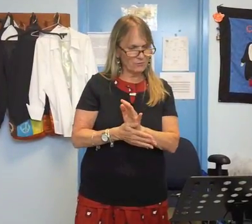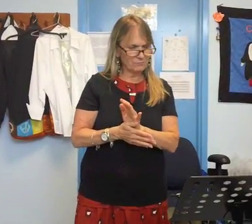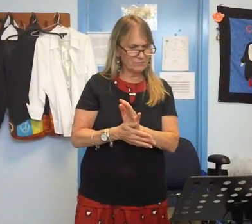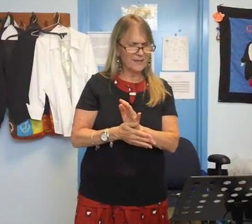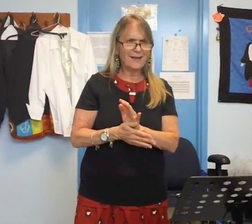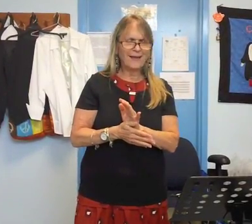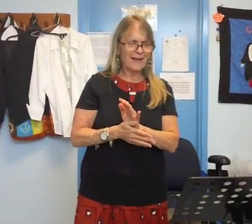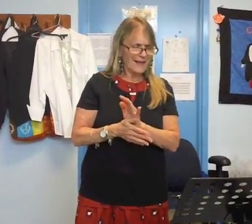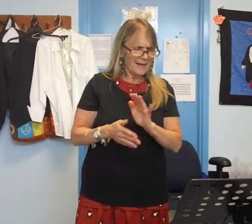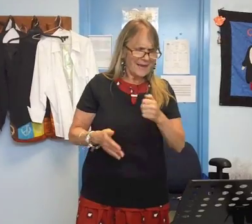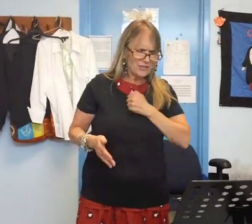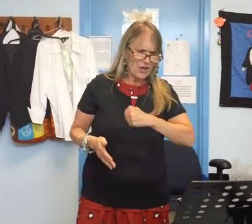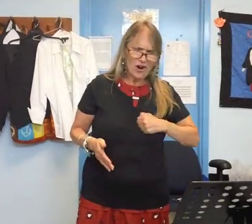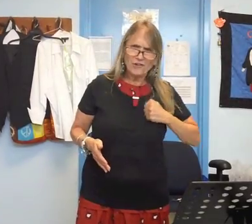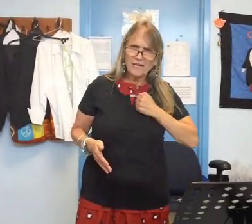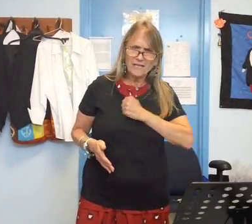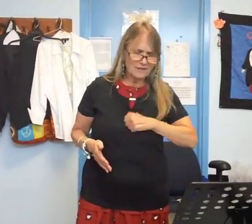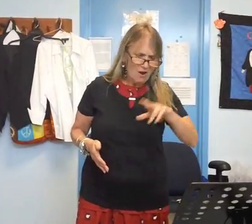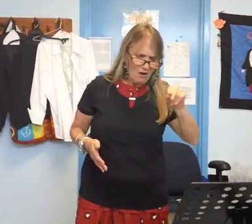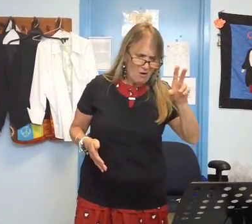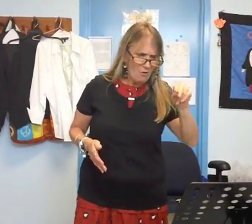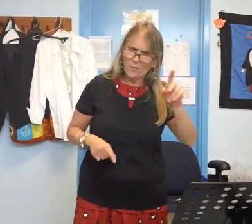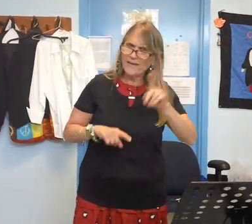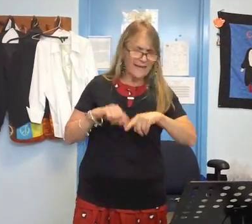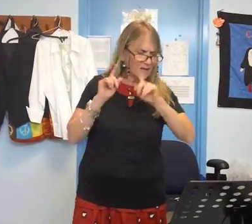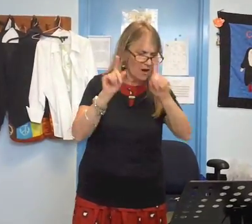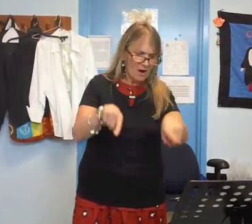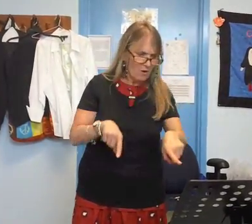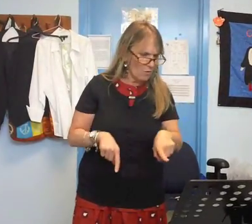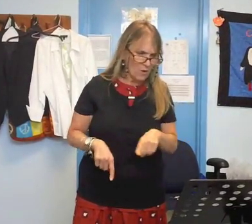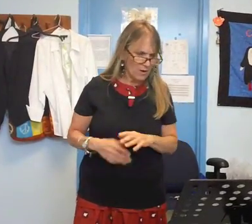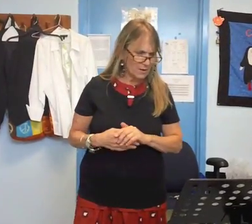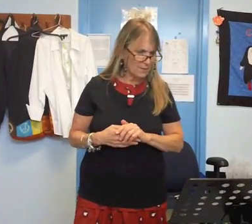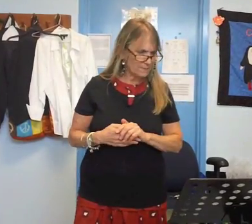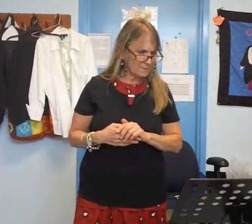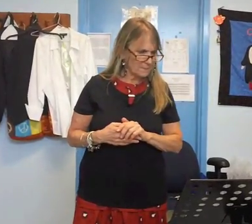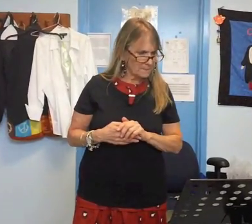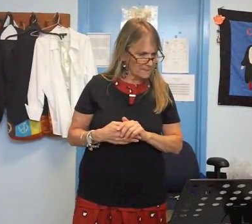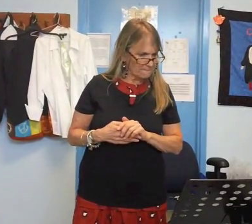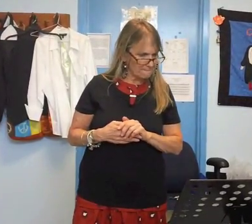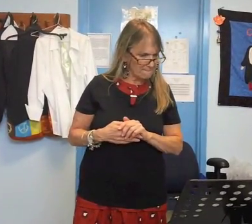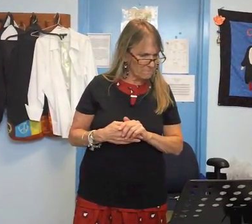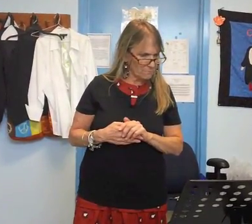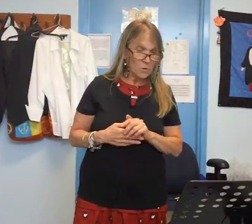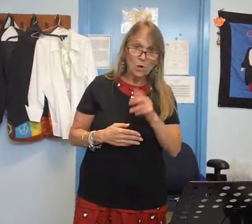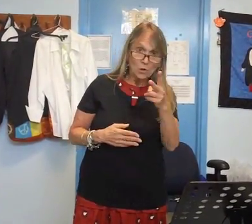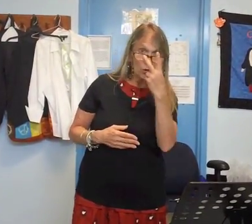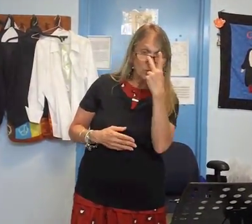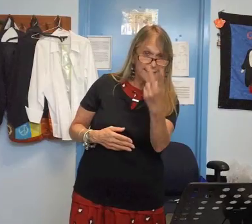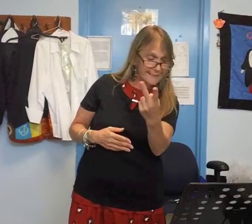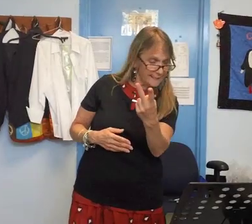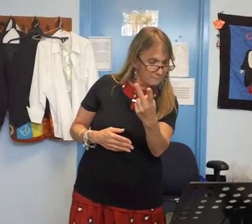hey hey sorry no we can't go you seen it